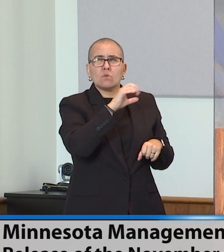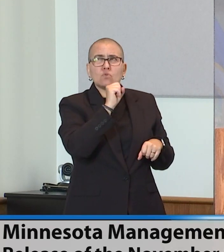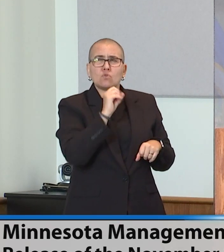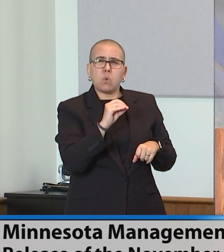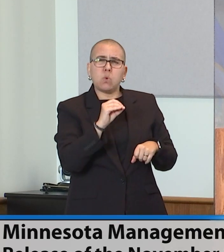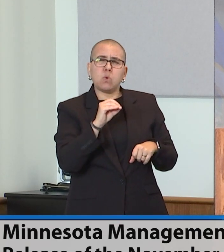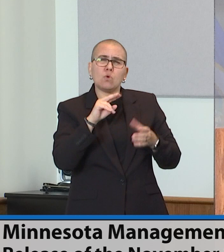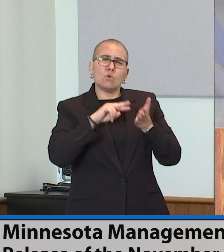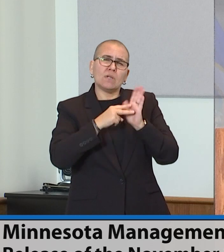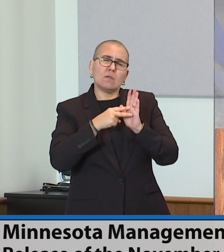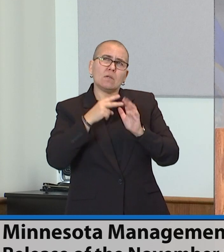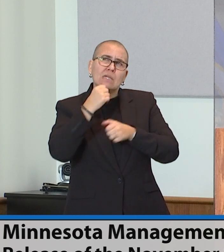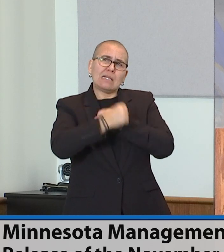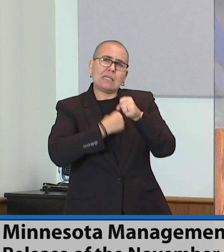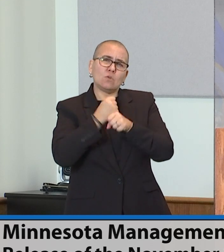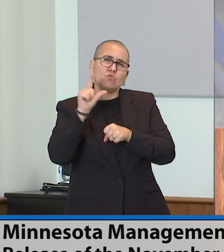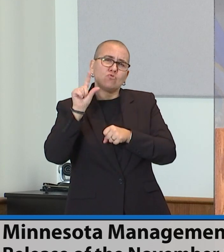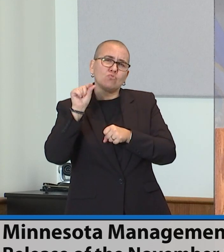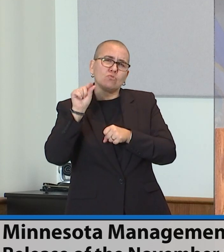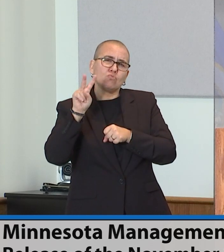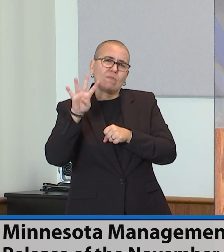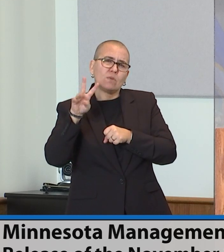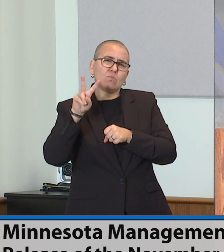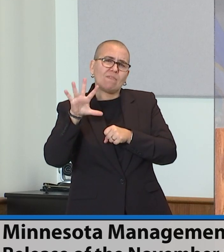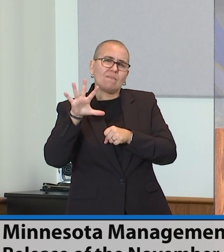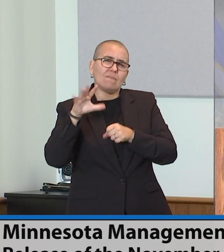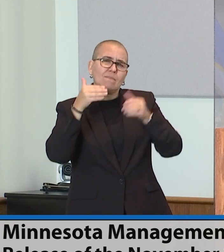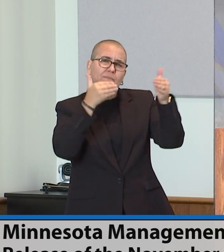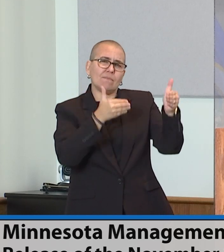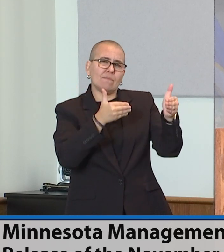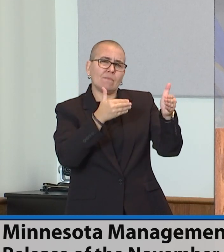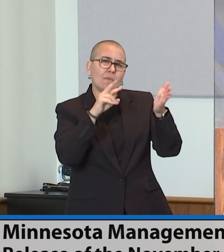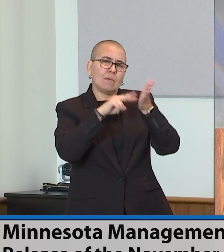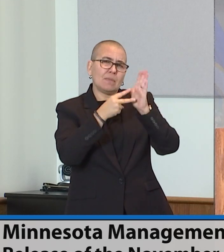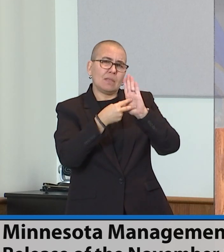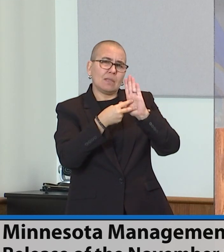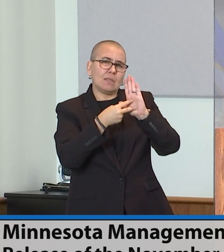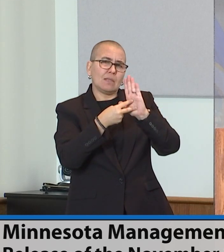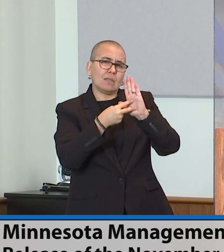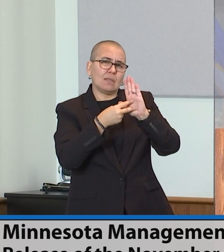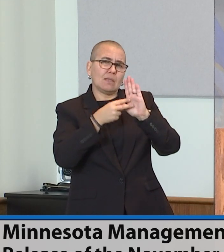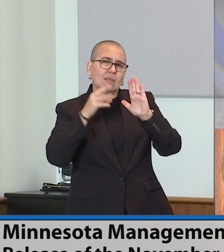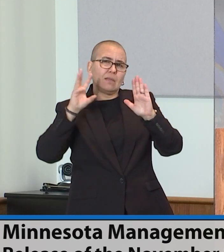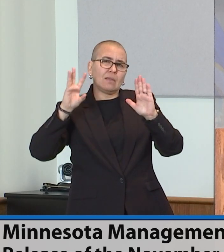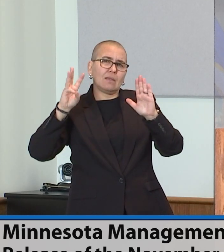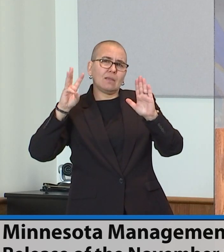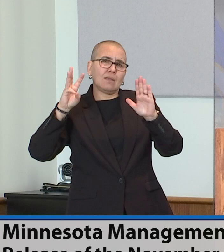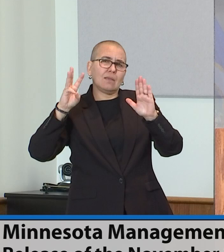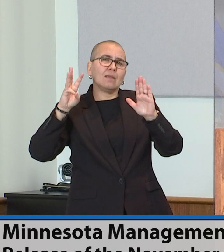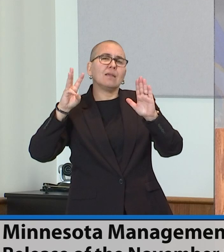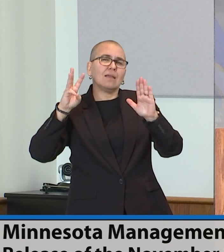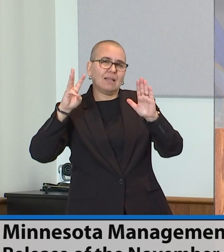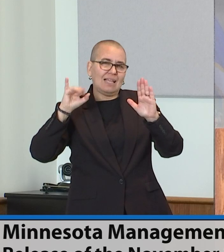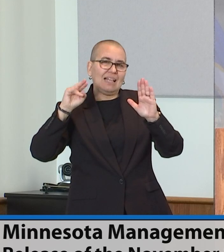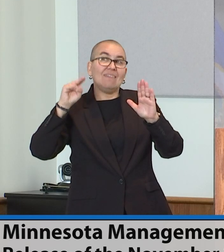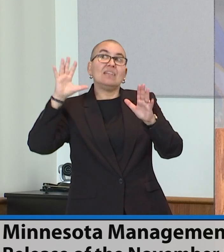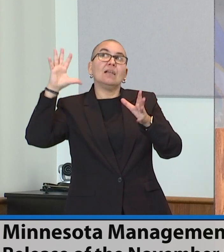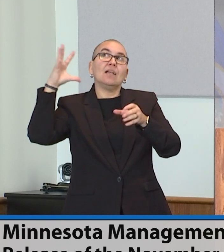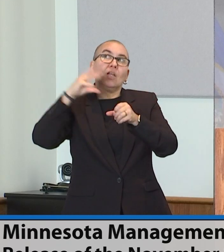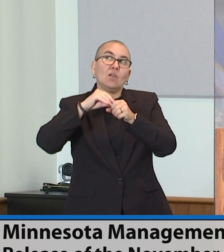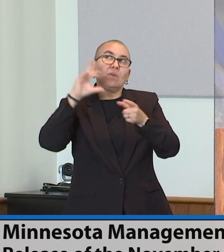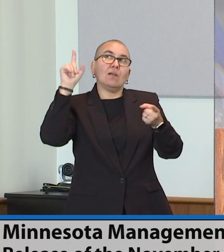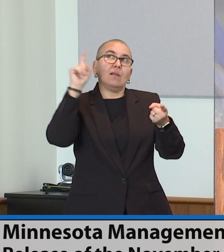billion impact of inflation from the six if we were to. Okay. Exactly. You're nodding. So yeah. Okay. Thanks.